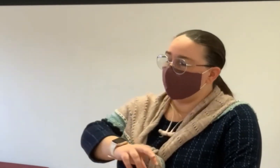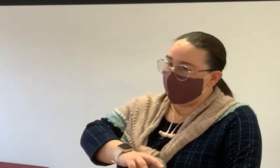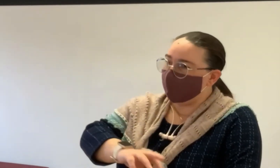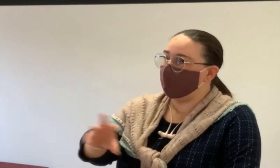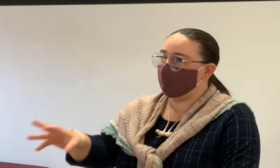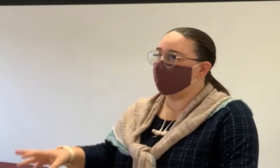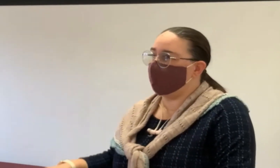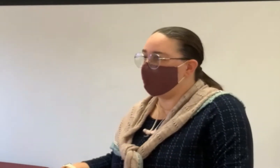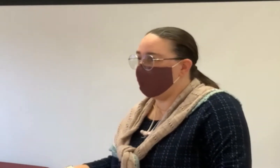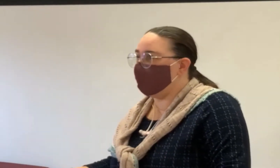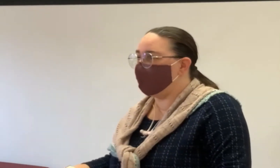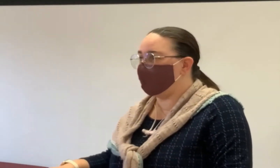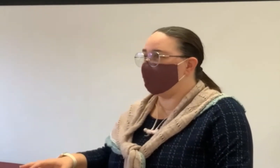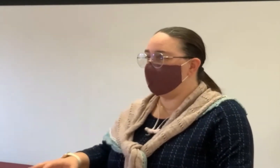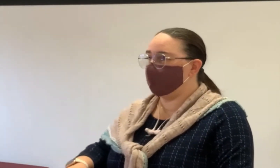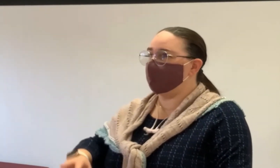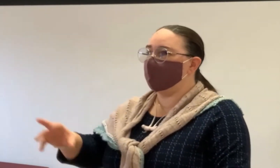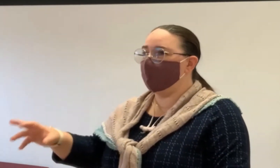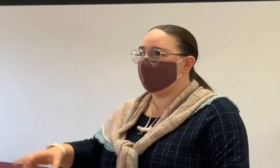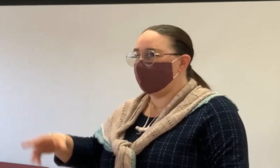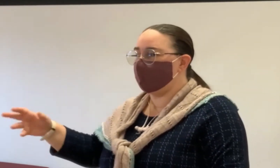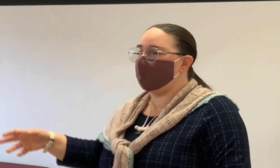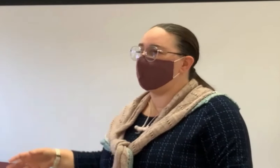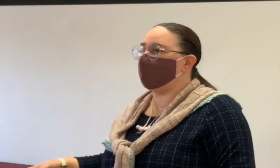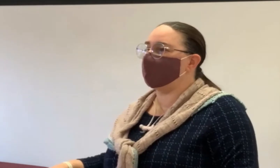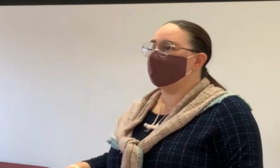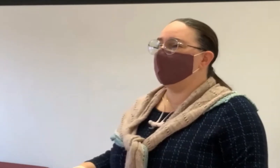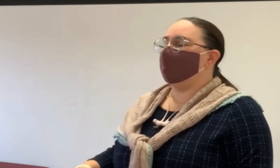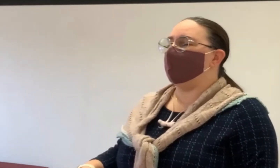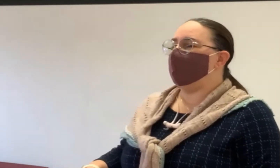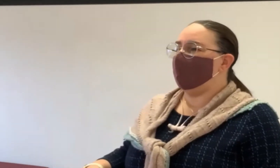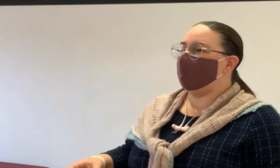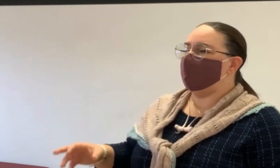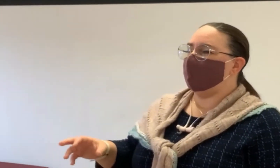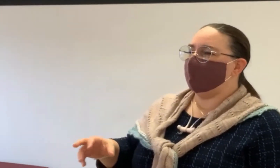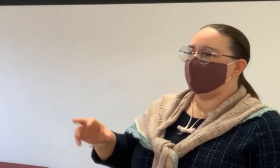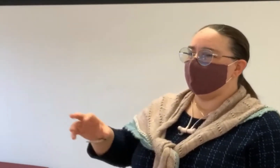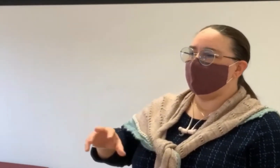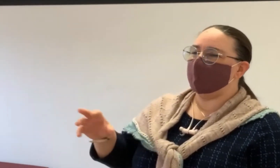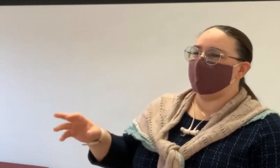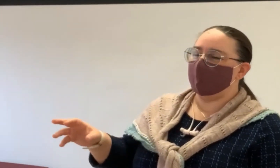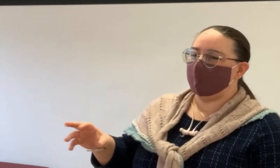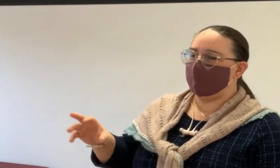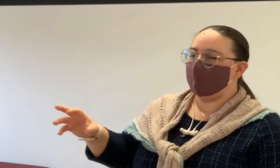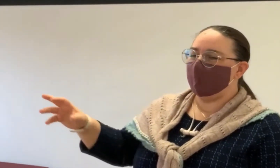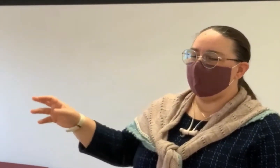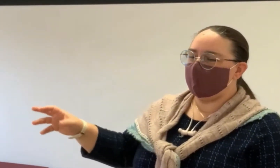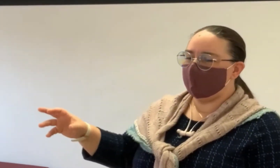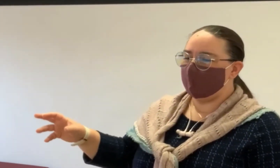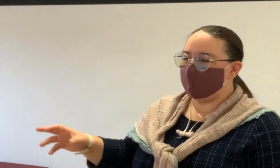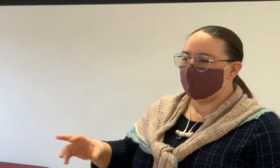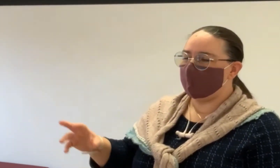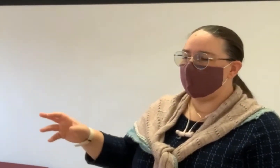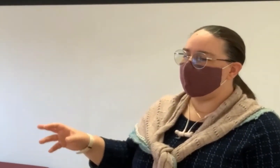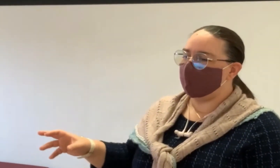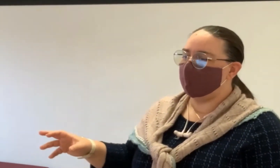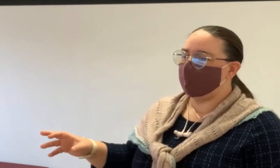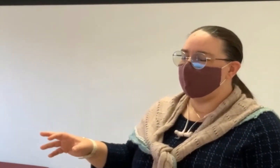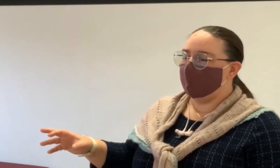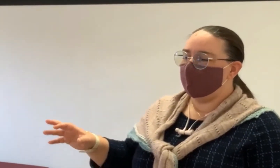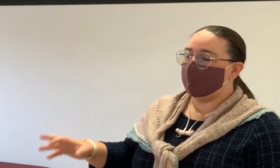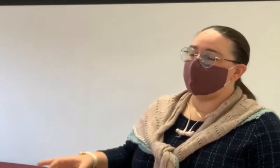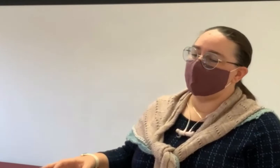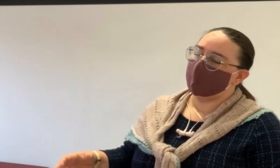everybody who owns a home to move and let somebody else buy it and, you know, and let the market move up and, you know, change the whole